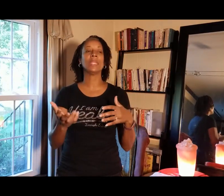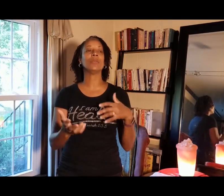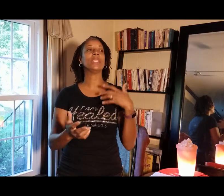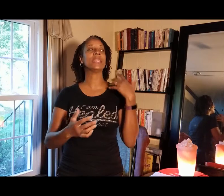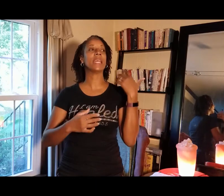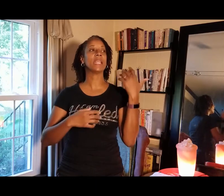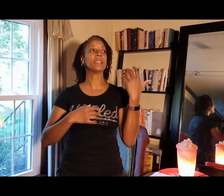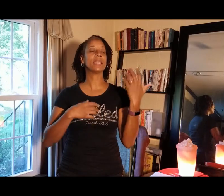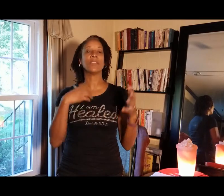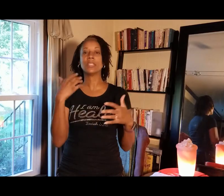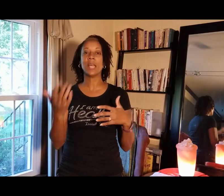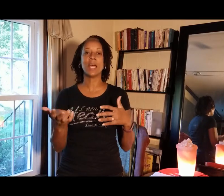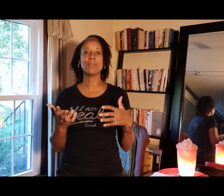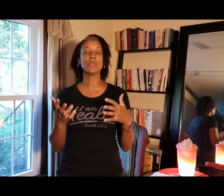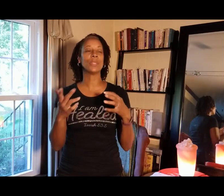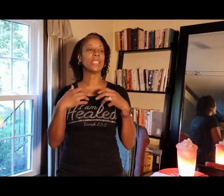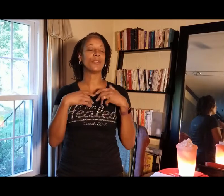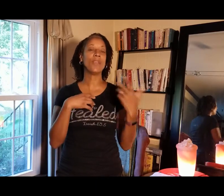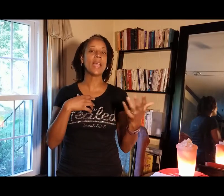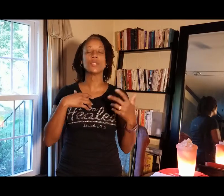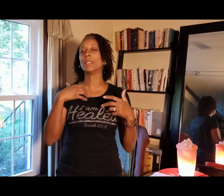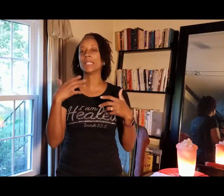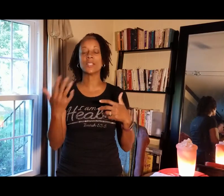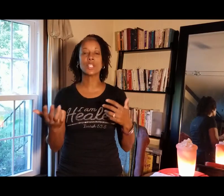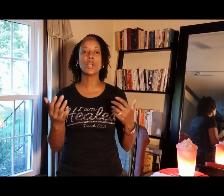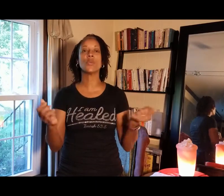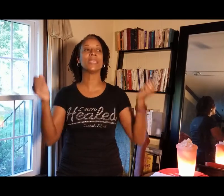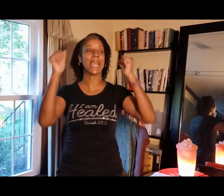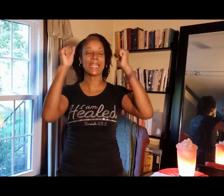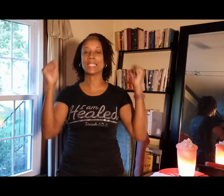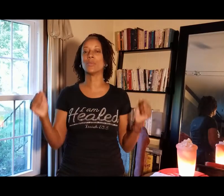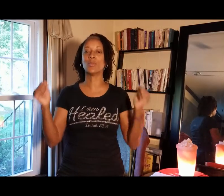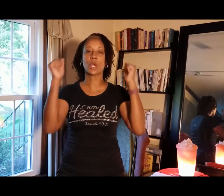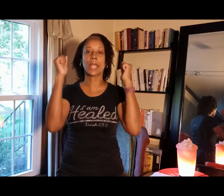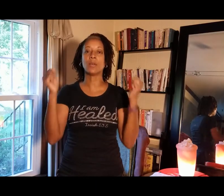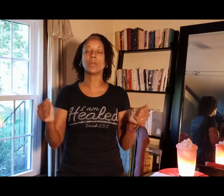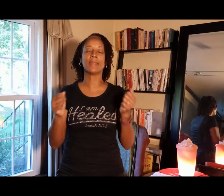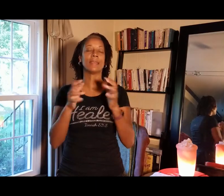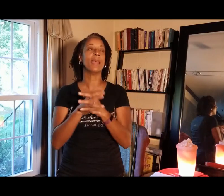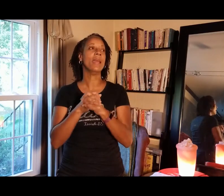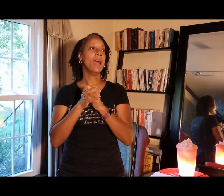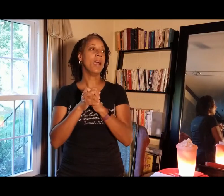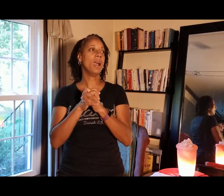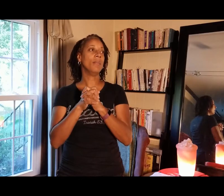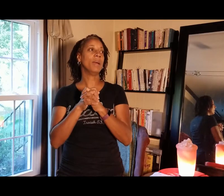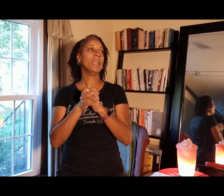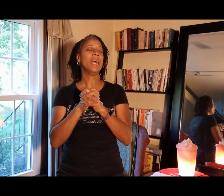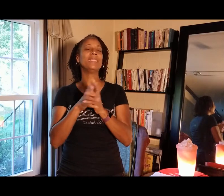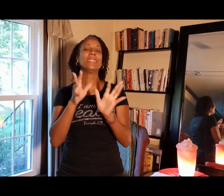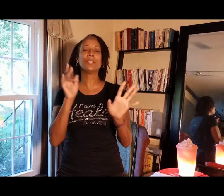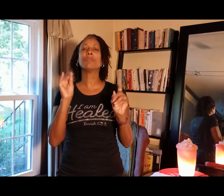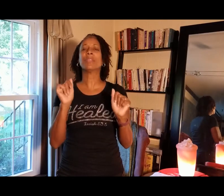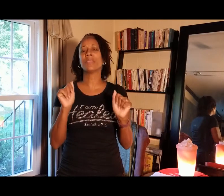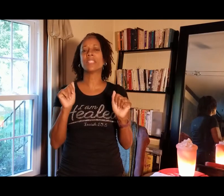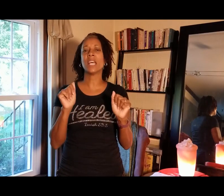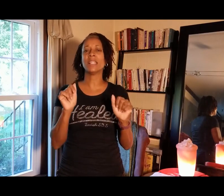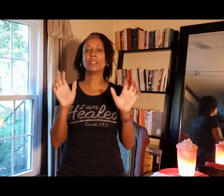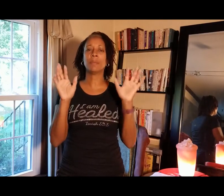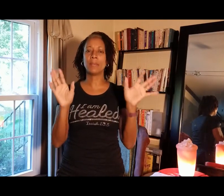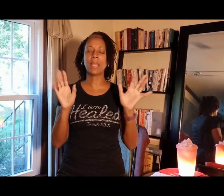and we did that seven times. We did it fast. We did it slow. We added some workout with it. I did a little bit of the signs, but I'm